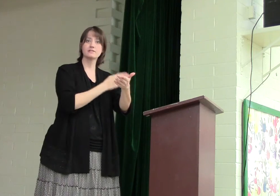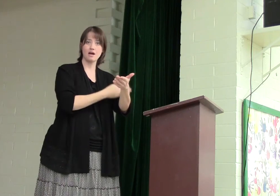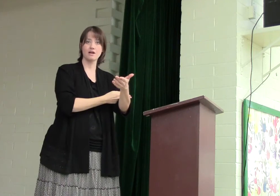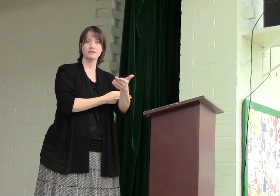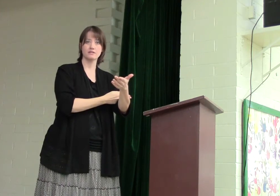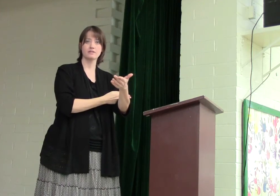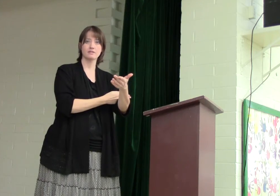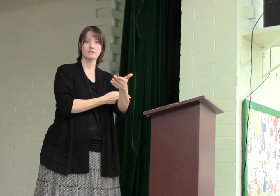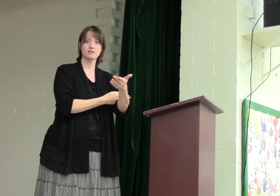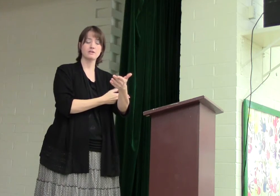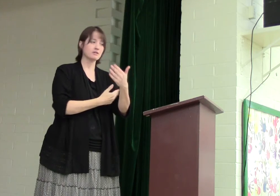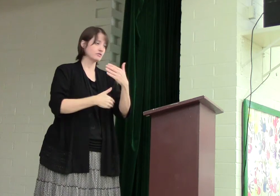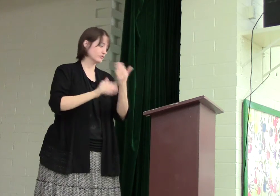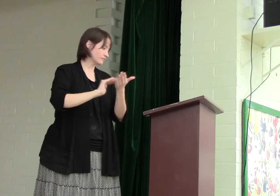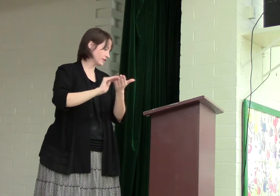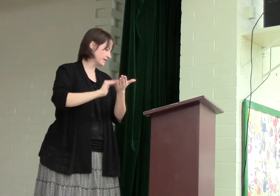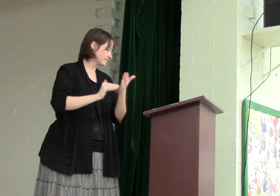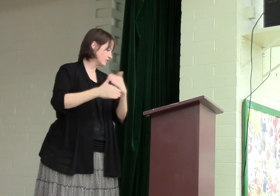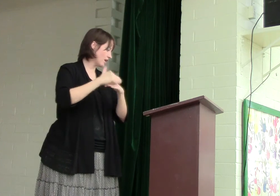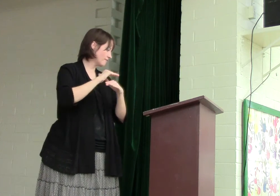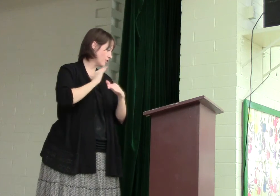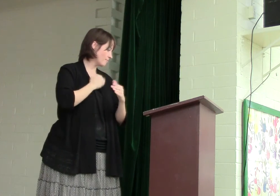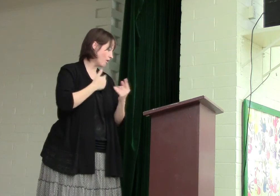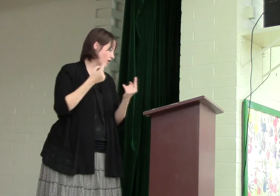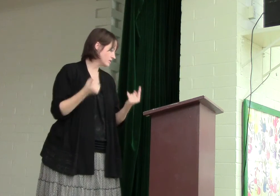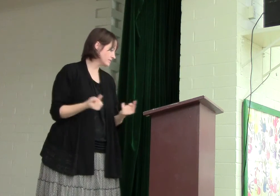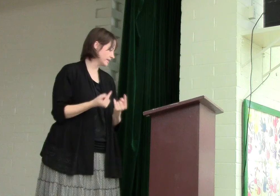Son to forgive, to cover up our sin.